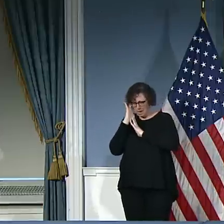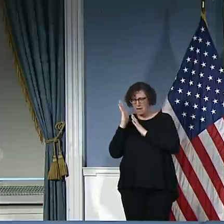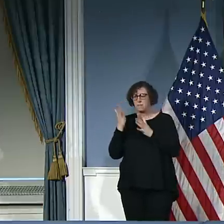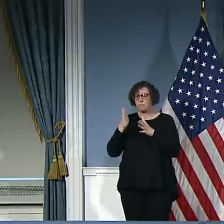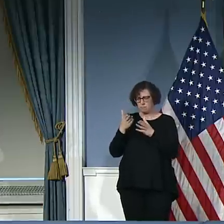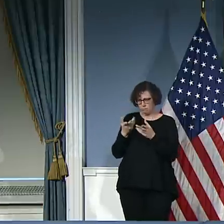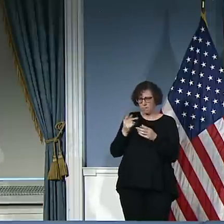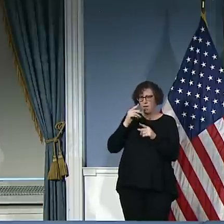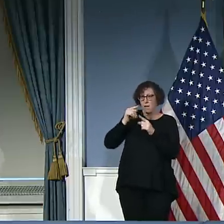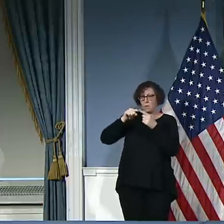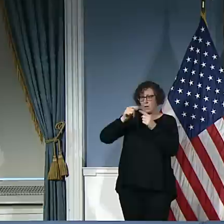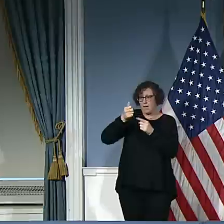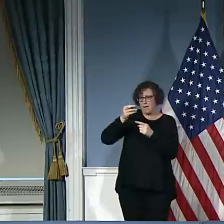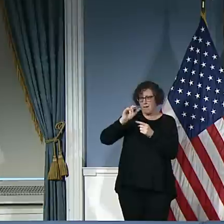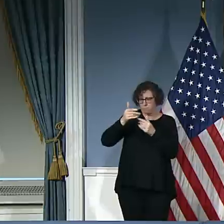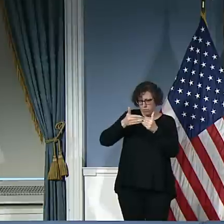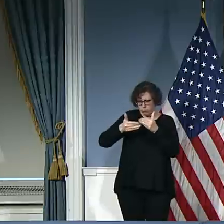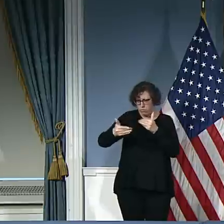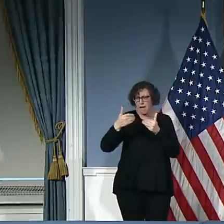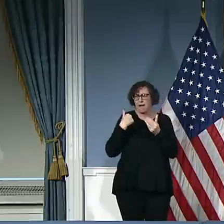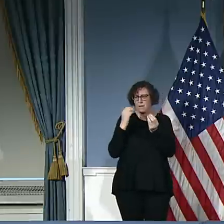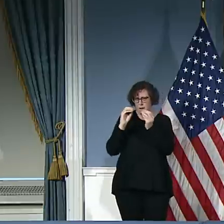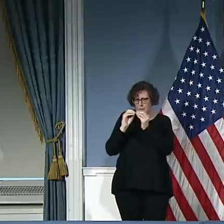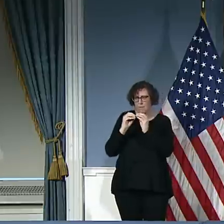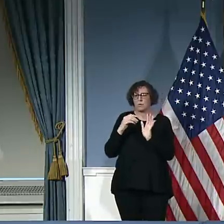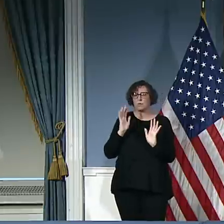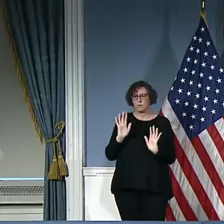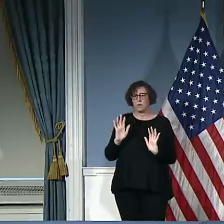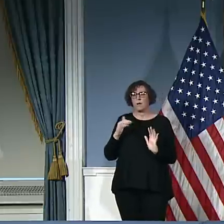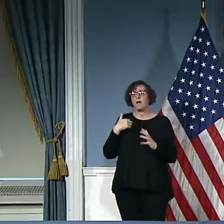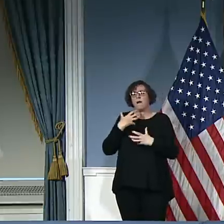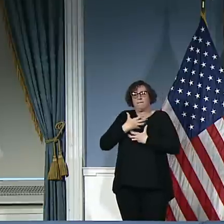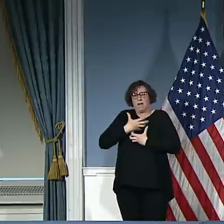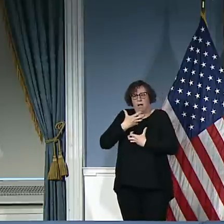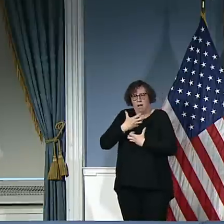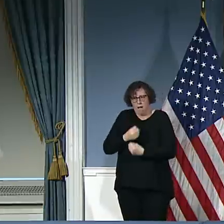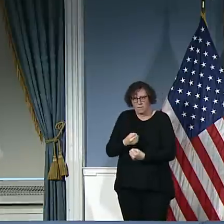to bring us and state government the resources we need to go beyond that.